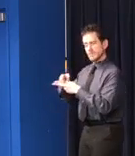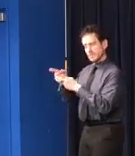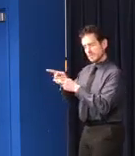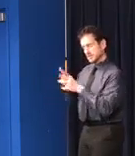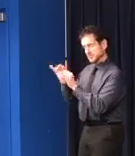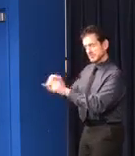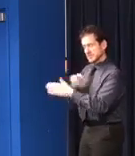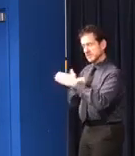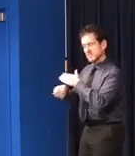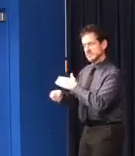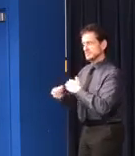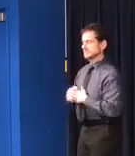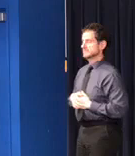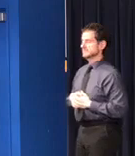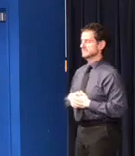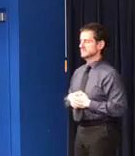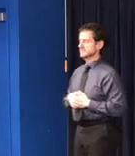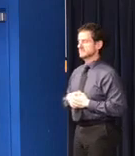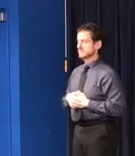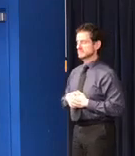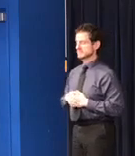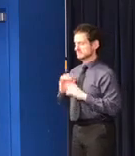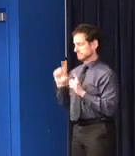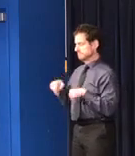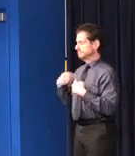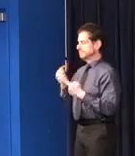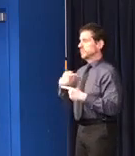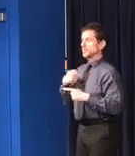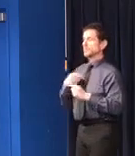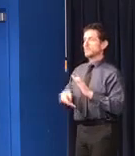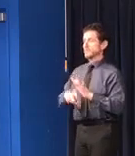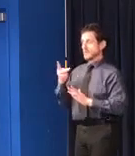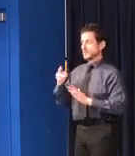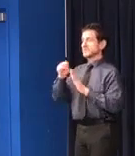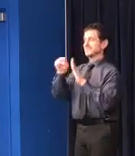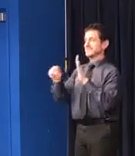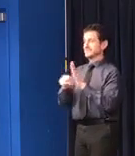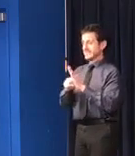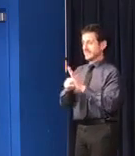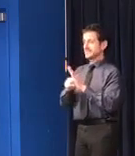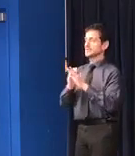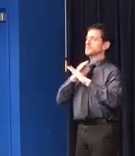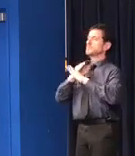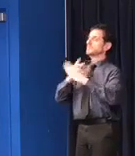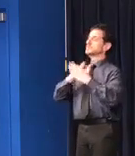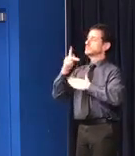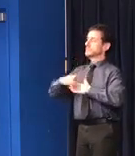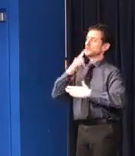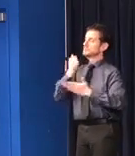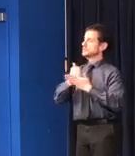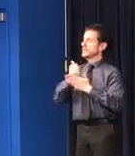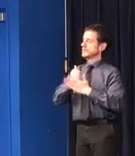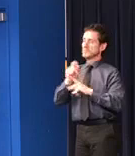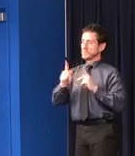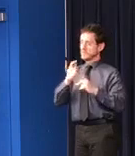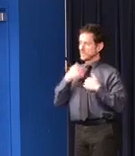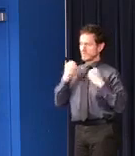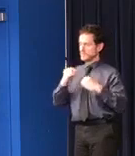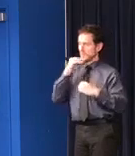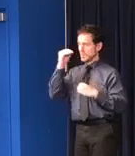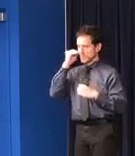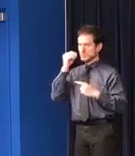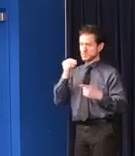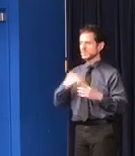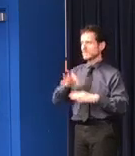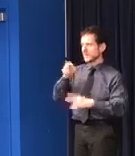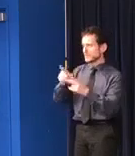on top of the doubling my administration has done of the state homelessness prevention program over the last year. We're also